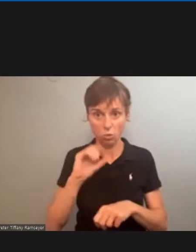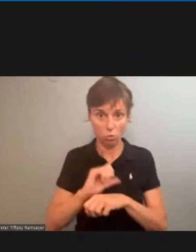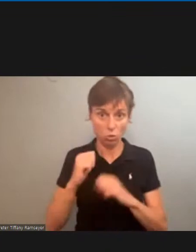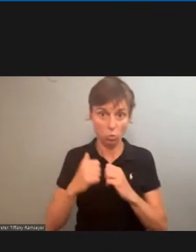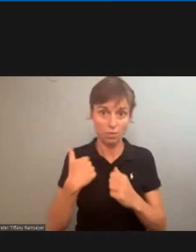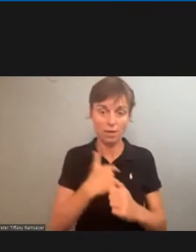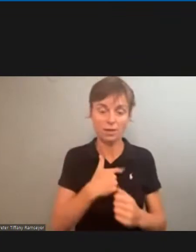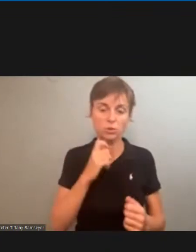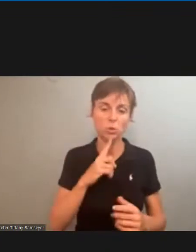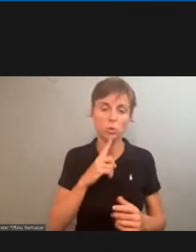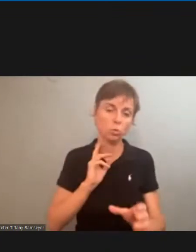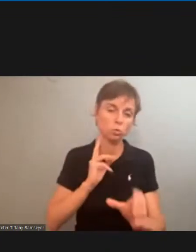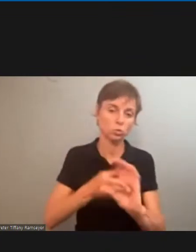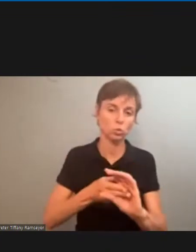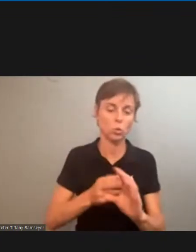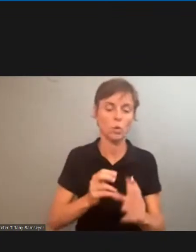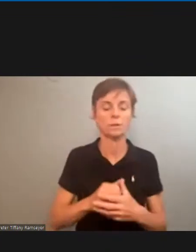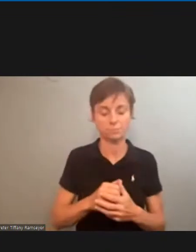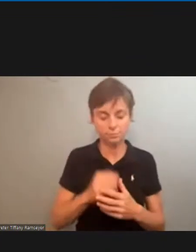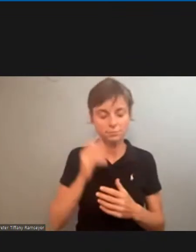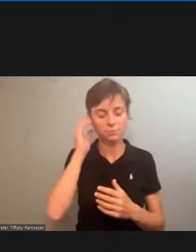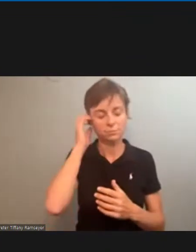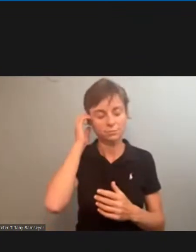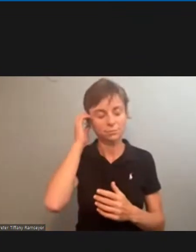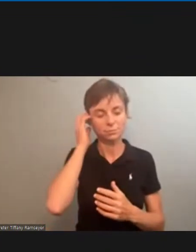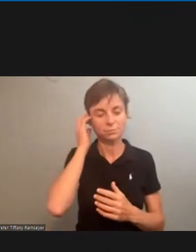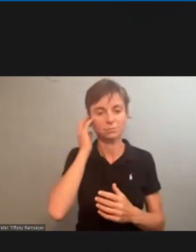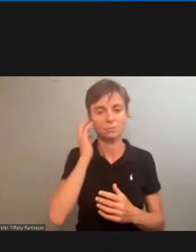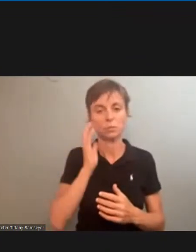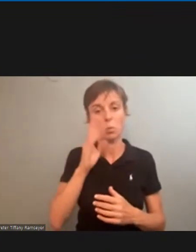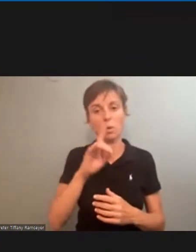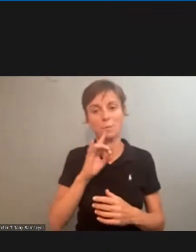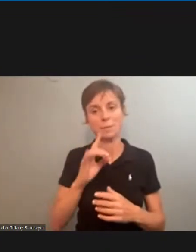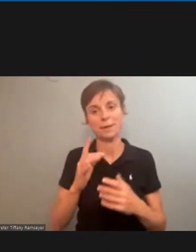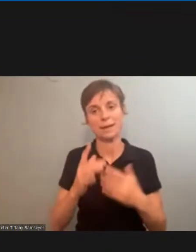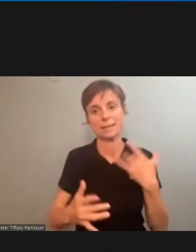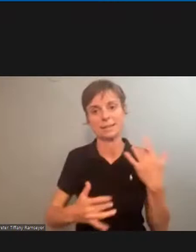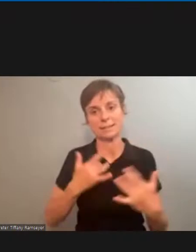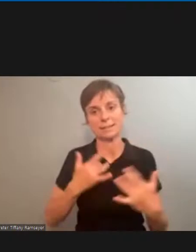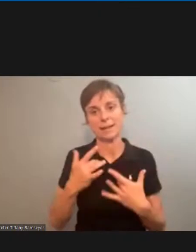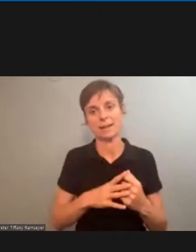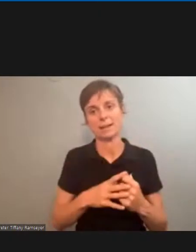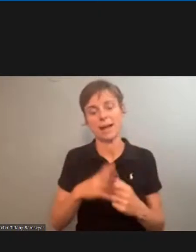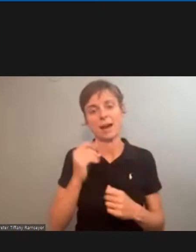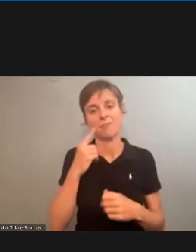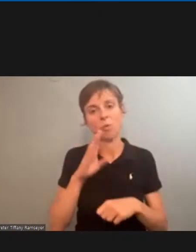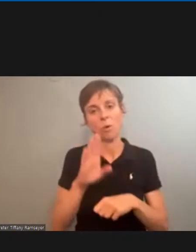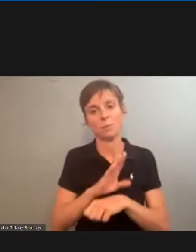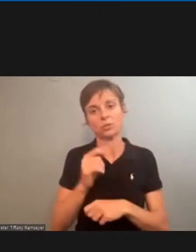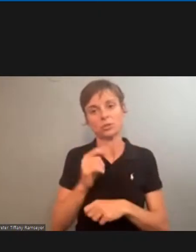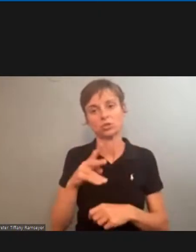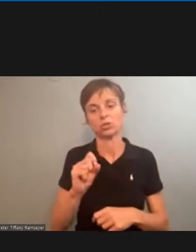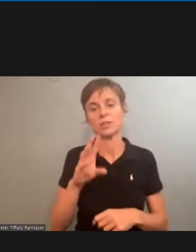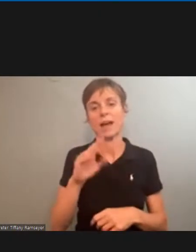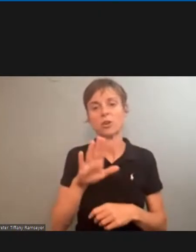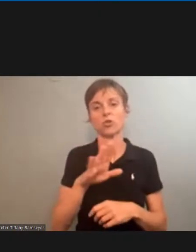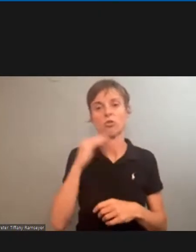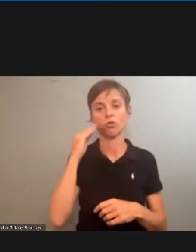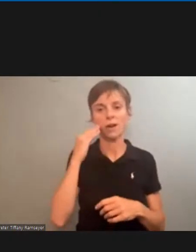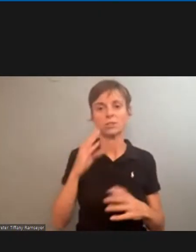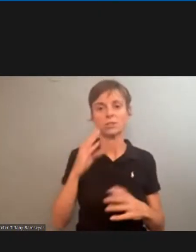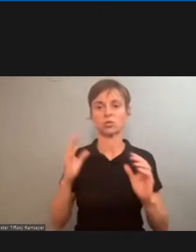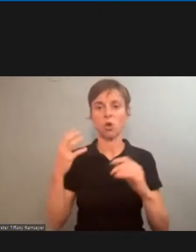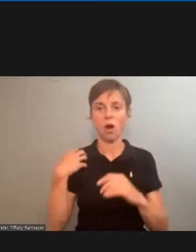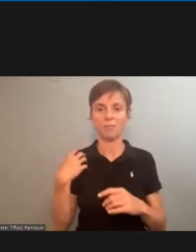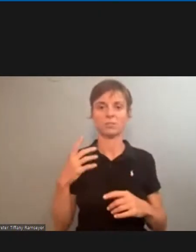tune in we're going to have an exciting evening and once again to the business agents your resident officers all the supporters the